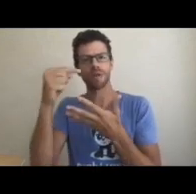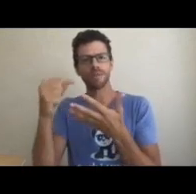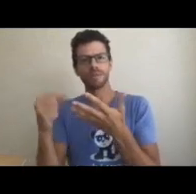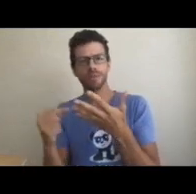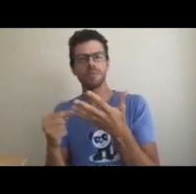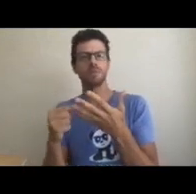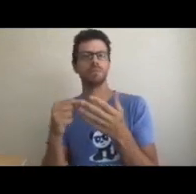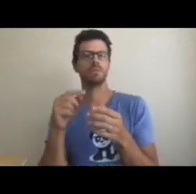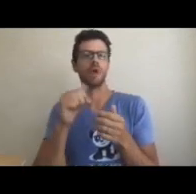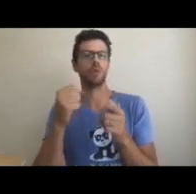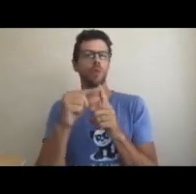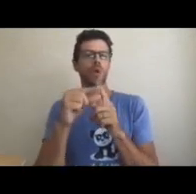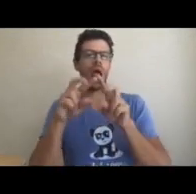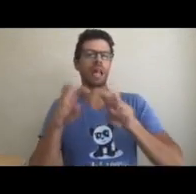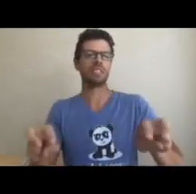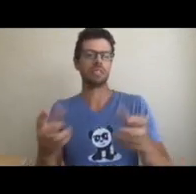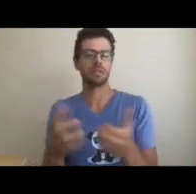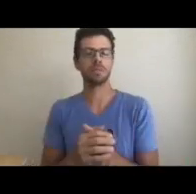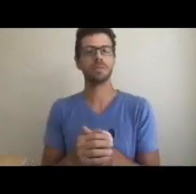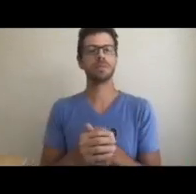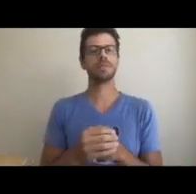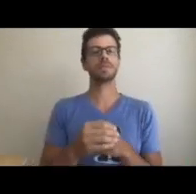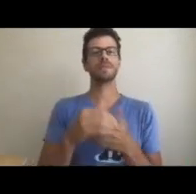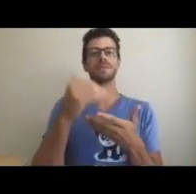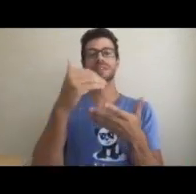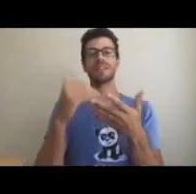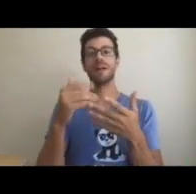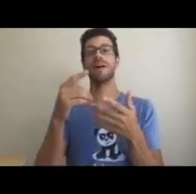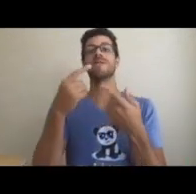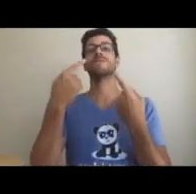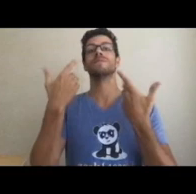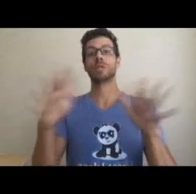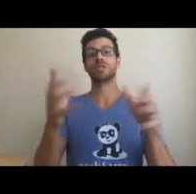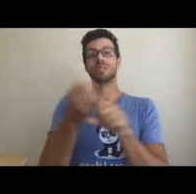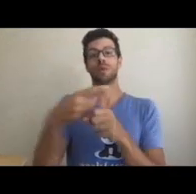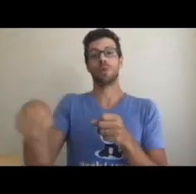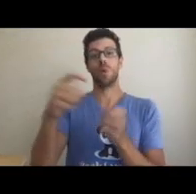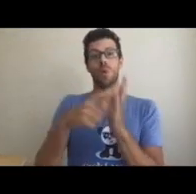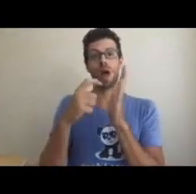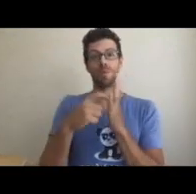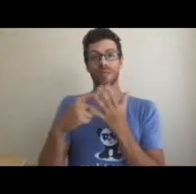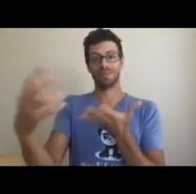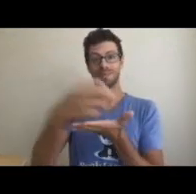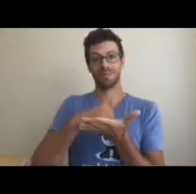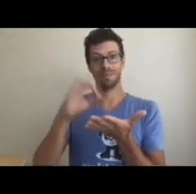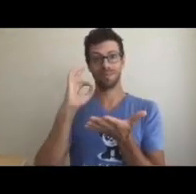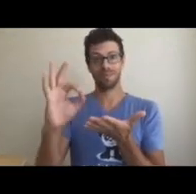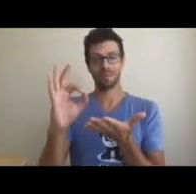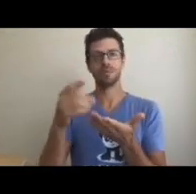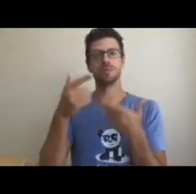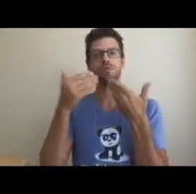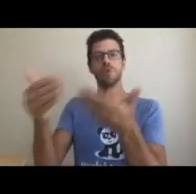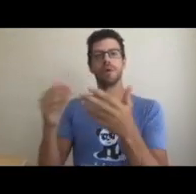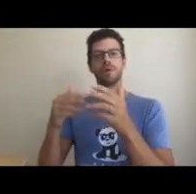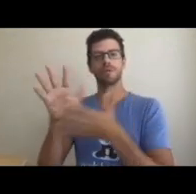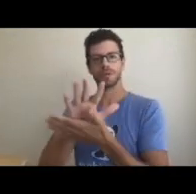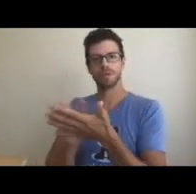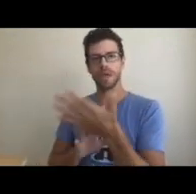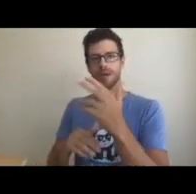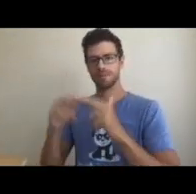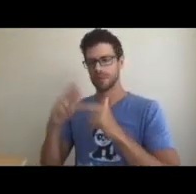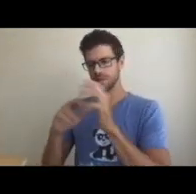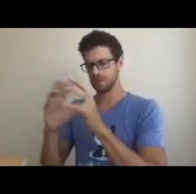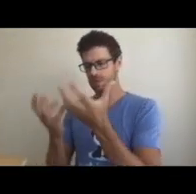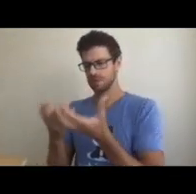requirements of what will be needed are identified. In other words, conducting an analysis. Once the requirements